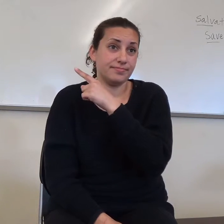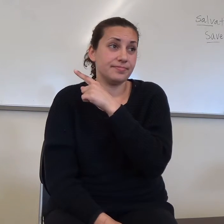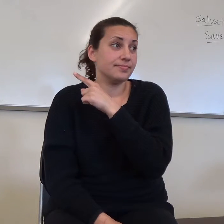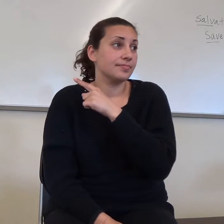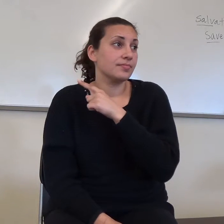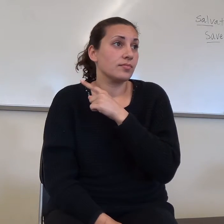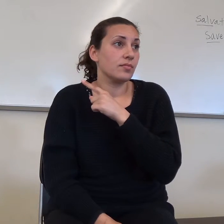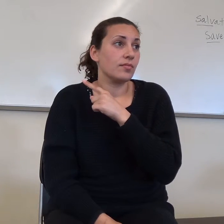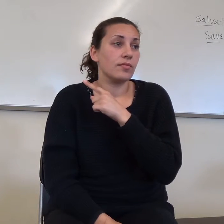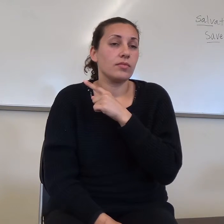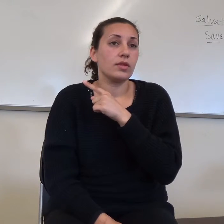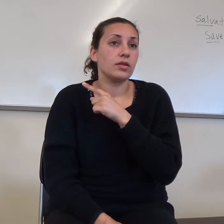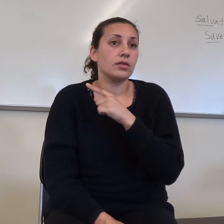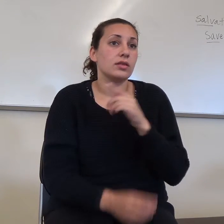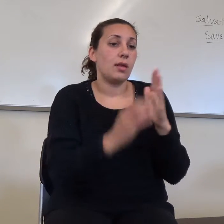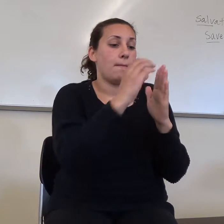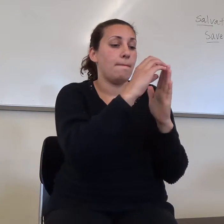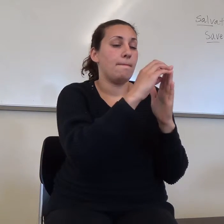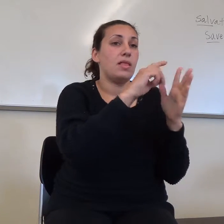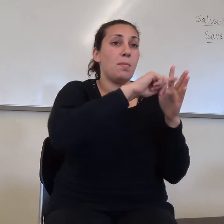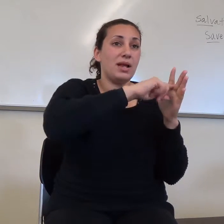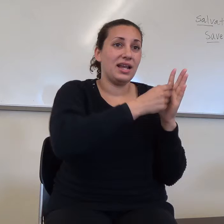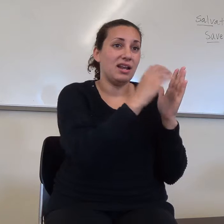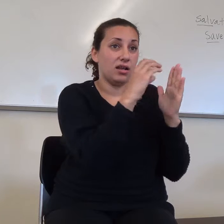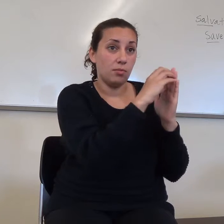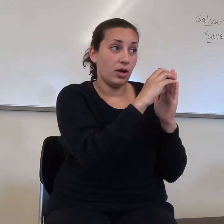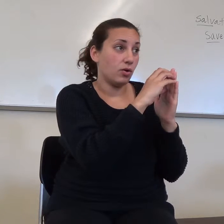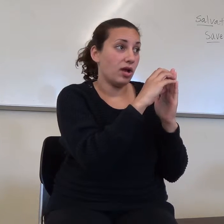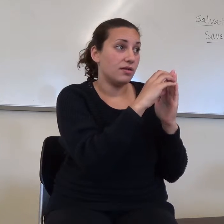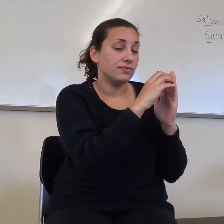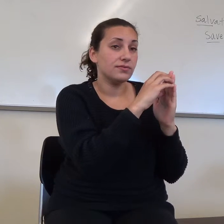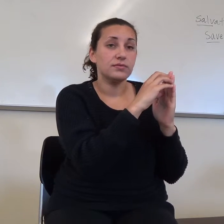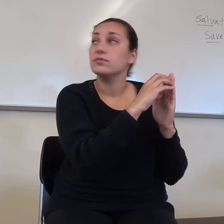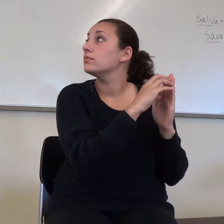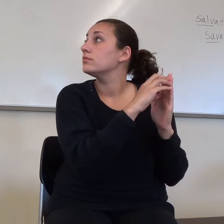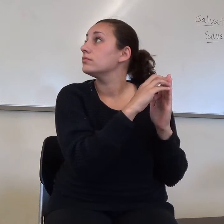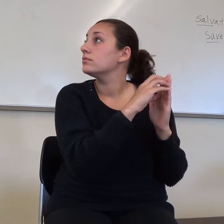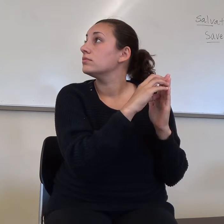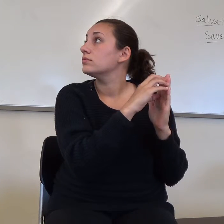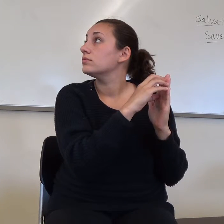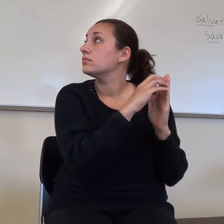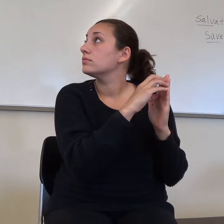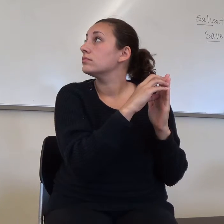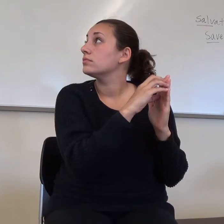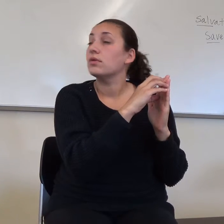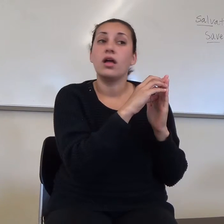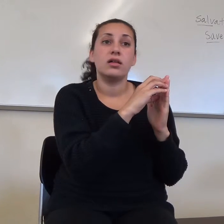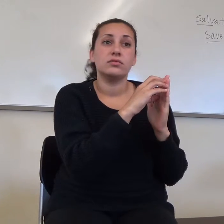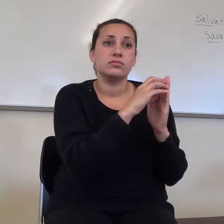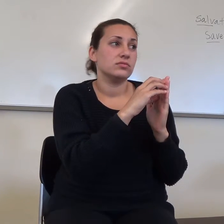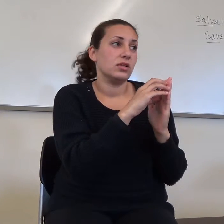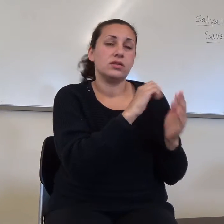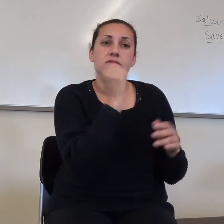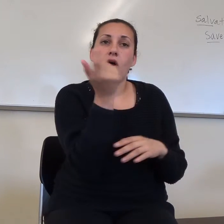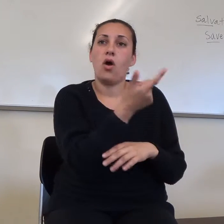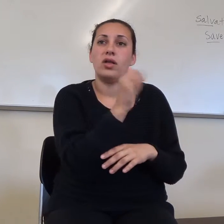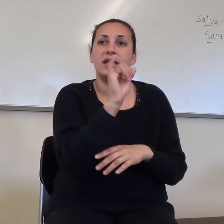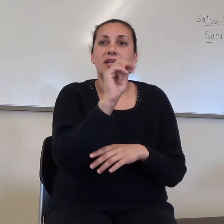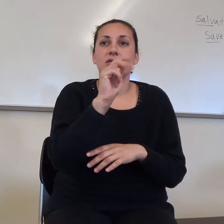reversal transition, this is all an introduction. And